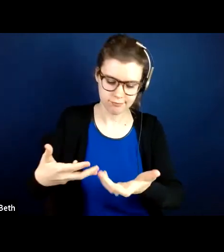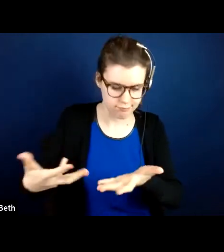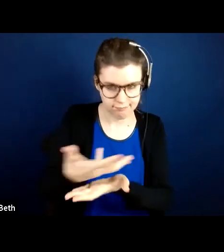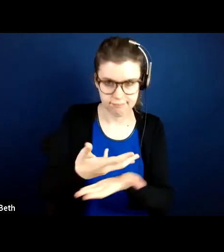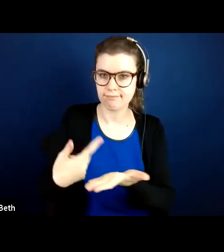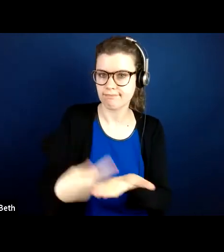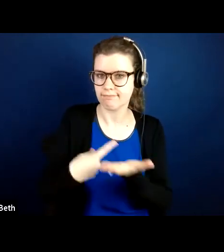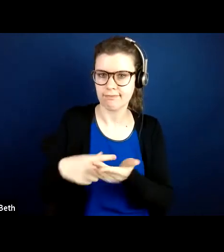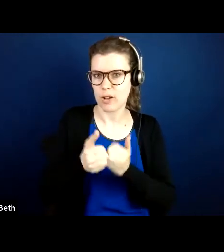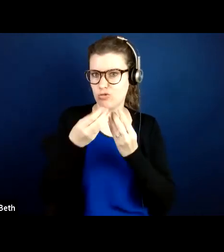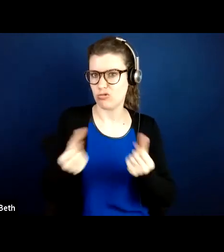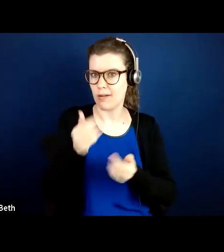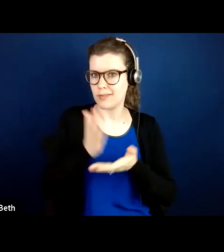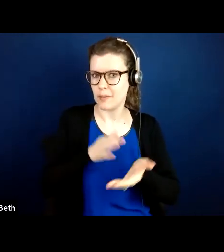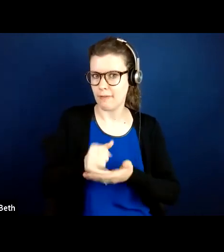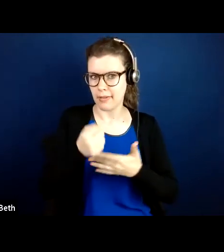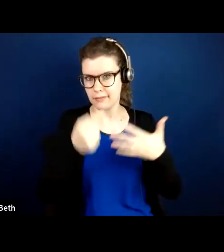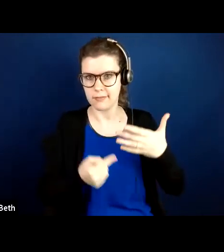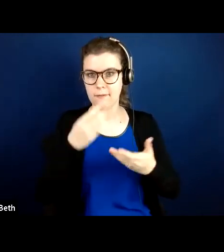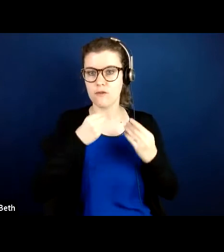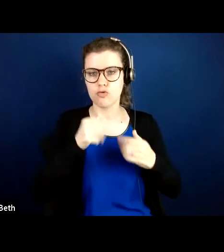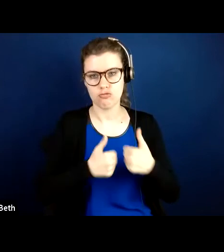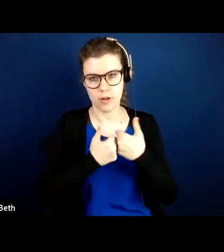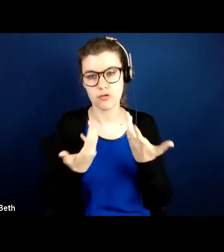how they might solve some of their food challenges.